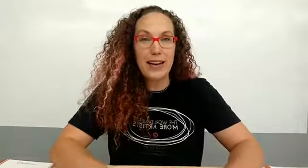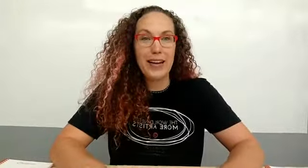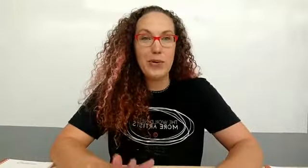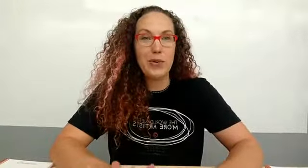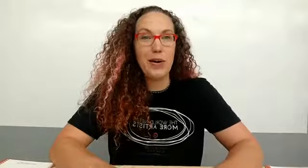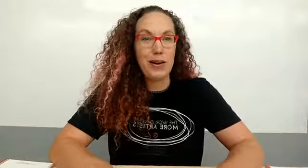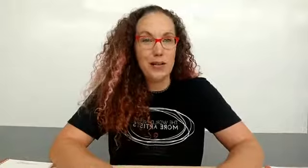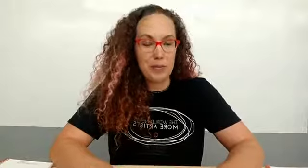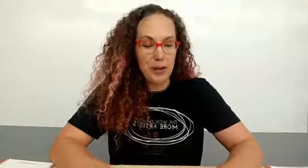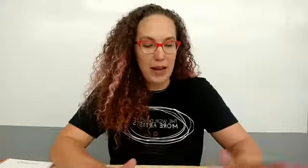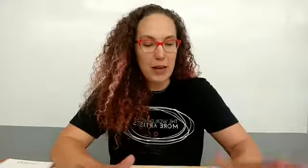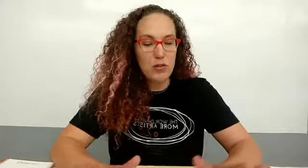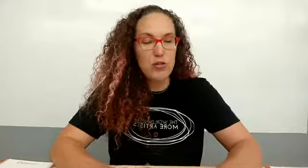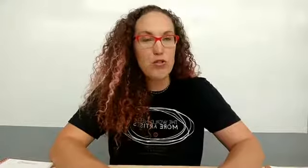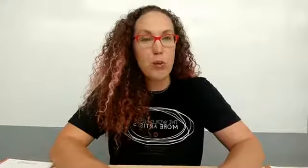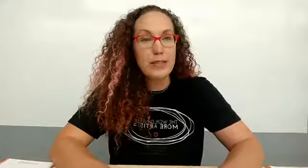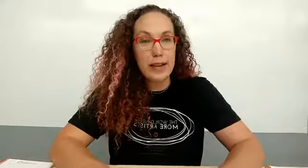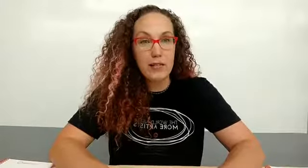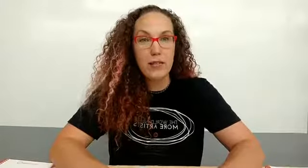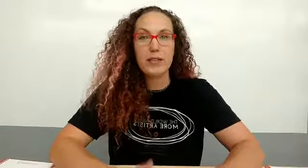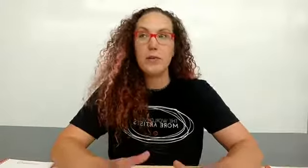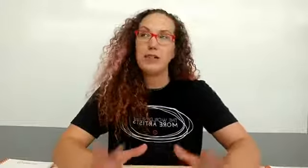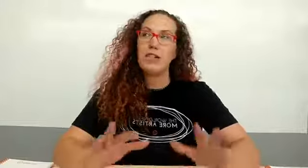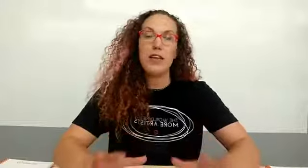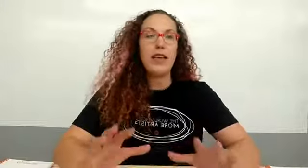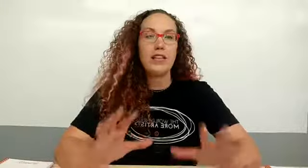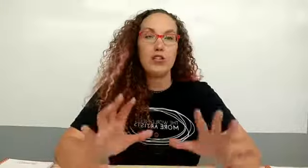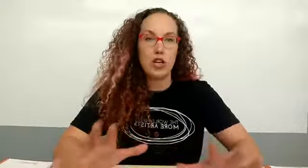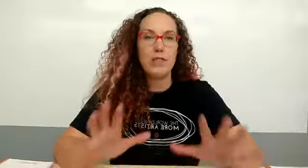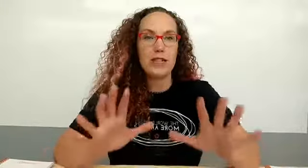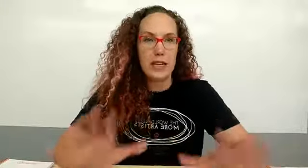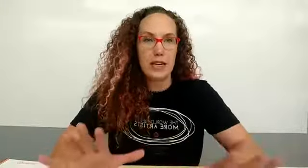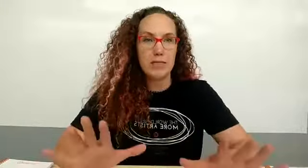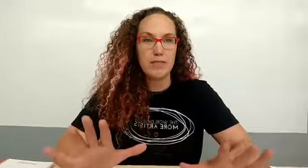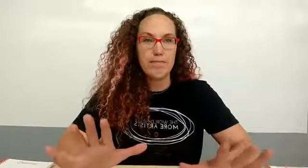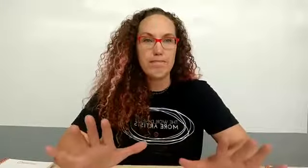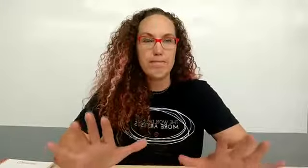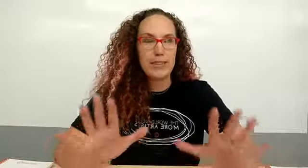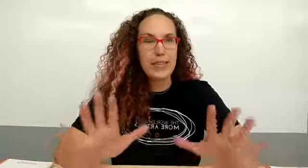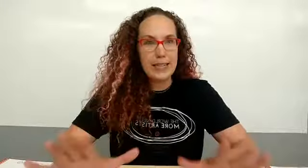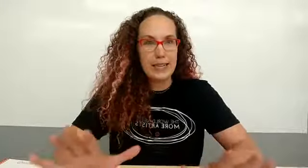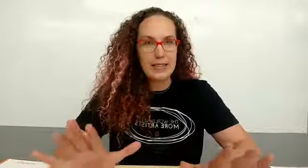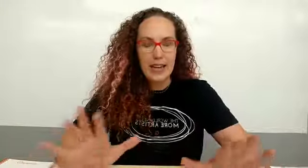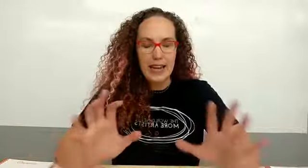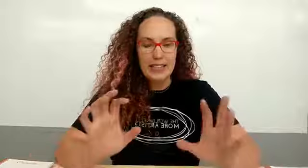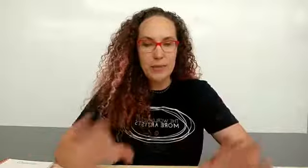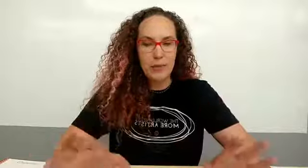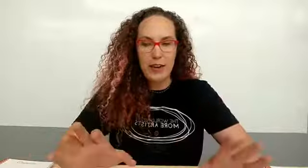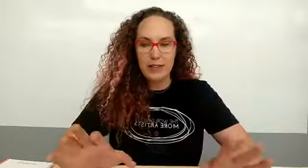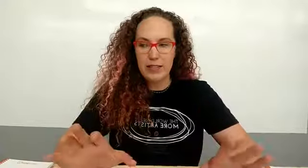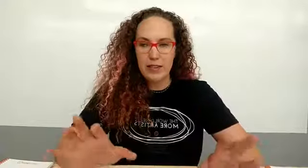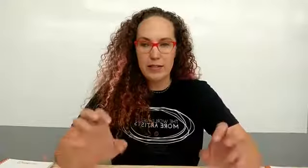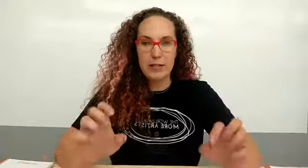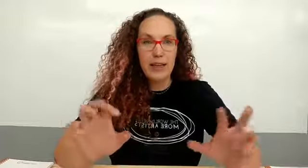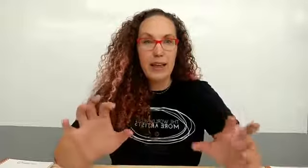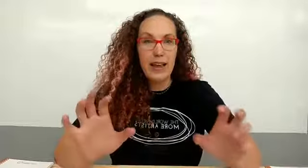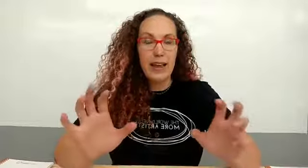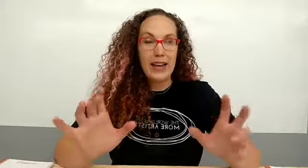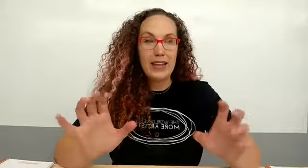and you are awesome i am so excited for this because i feel like it serves the need it does and it simplifies things and